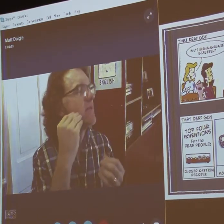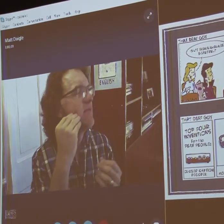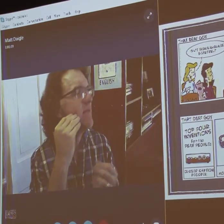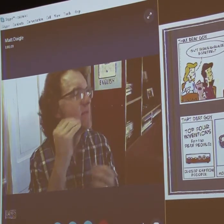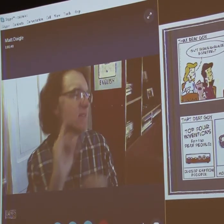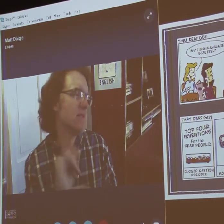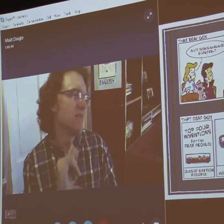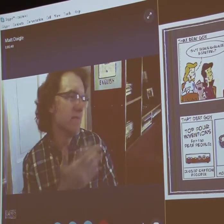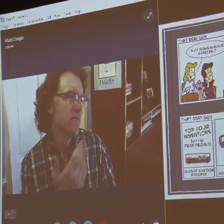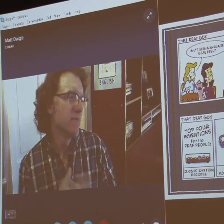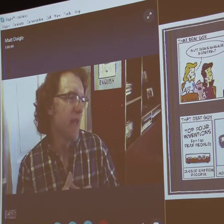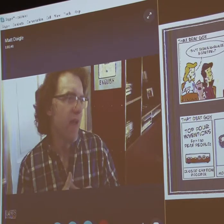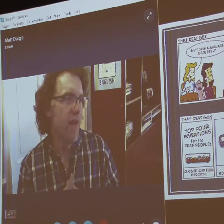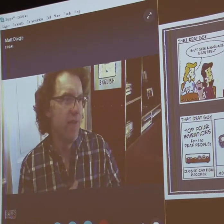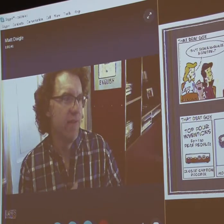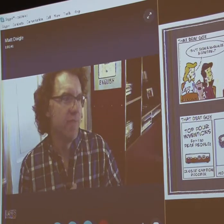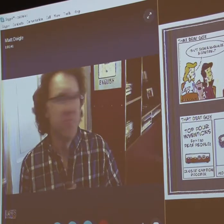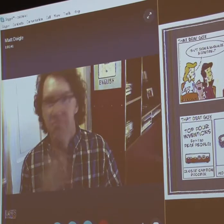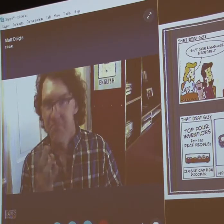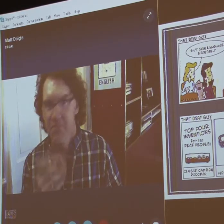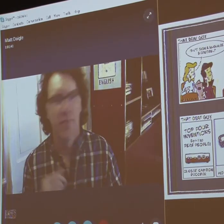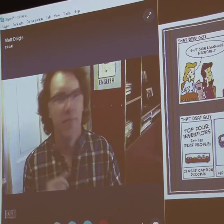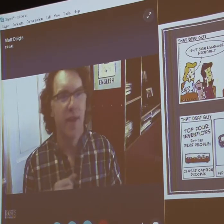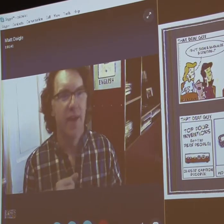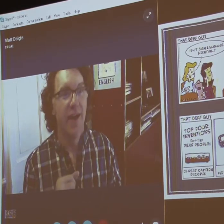And this is our experience as our family.